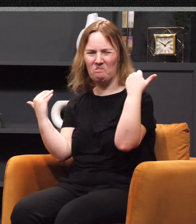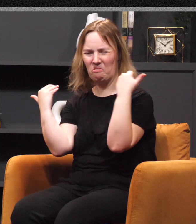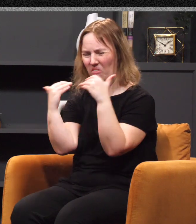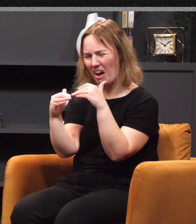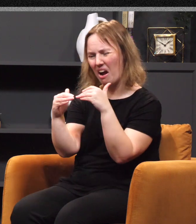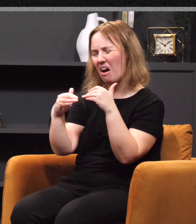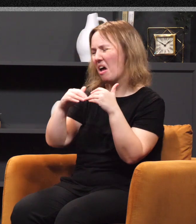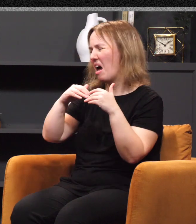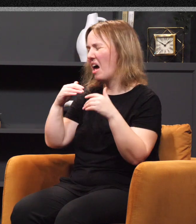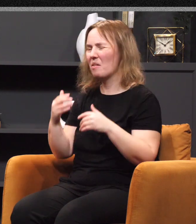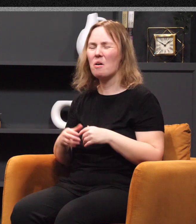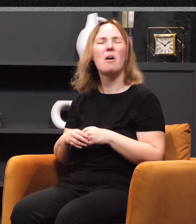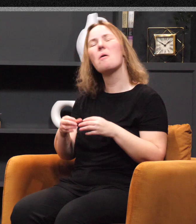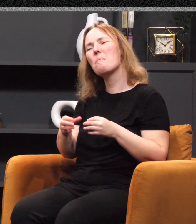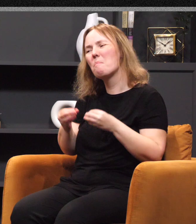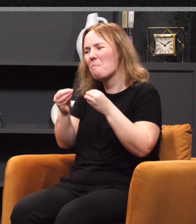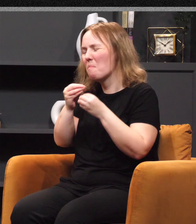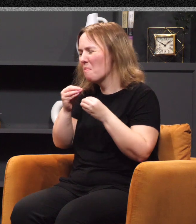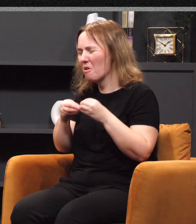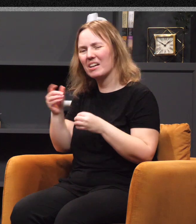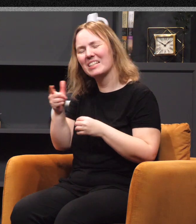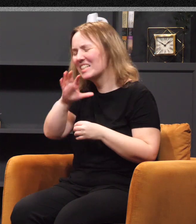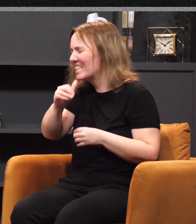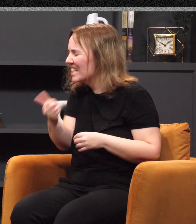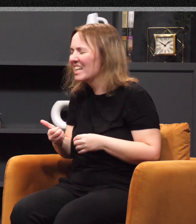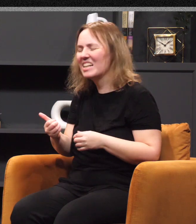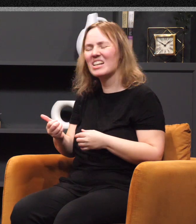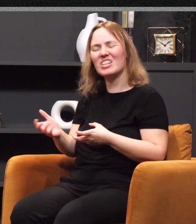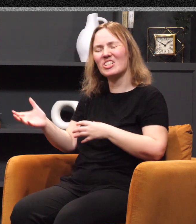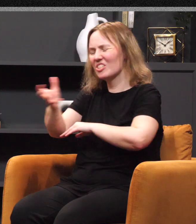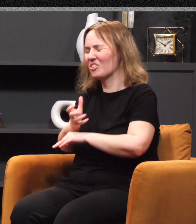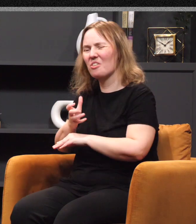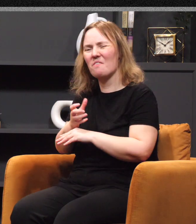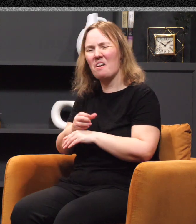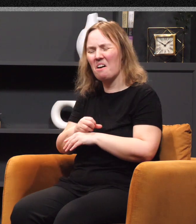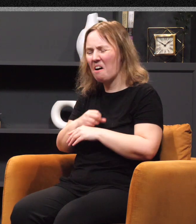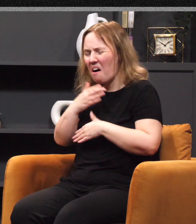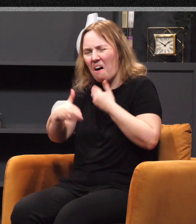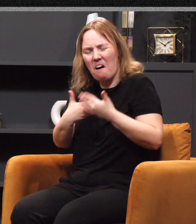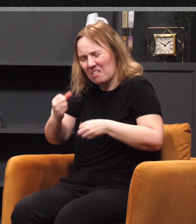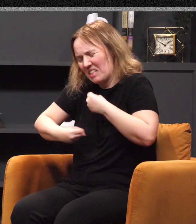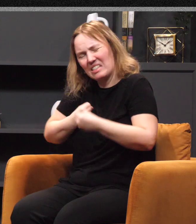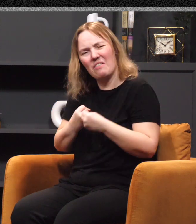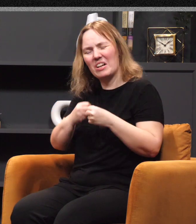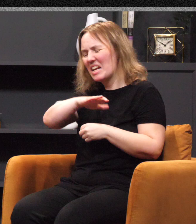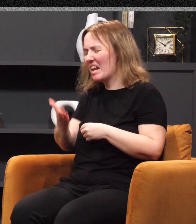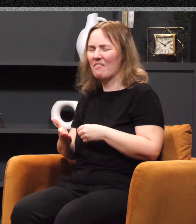never a more innocent person, a more undeserving person of that cruelty. Never in human history. And yet, what we